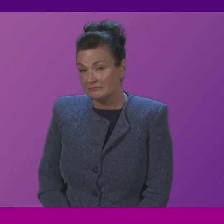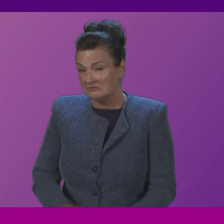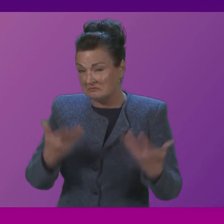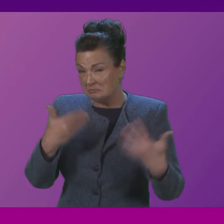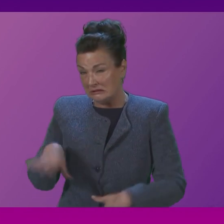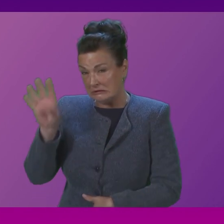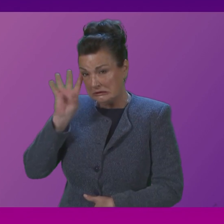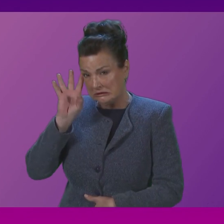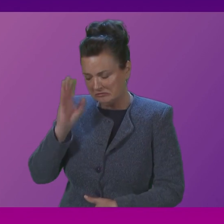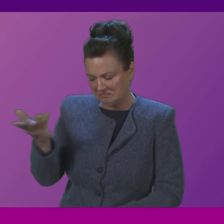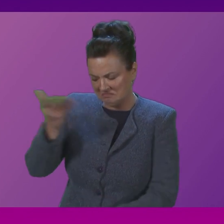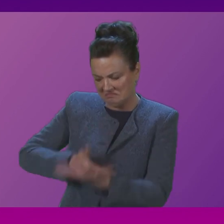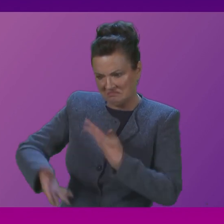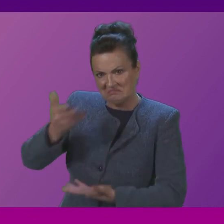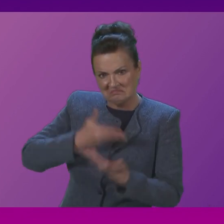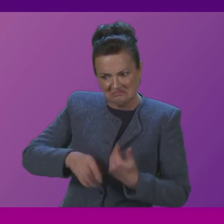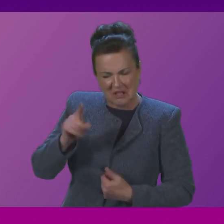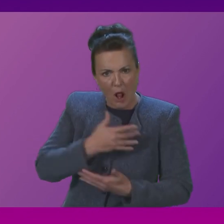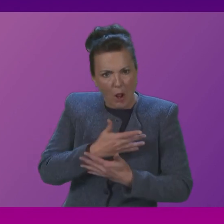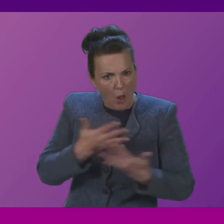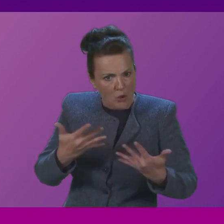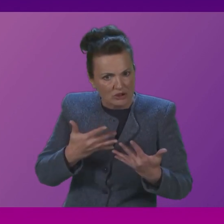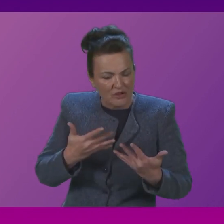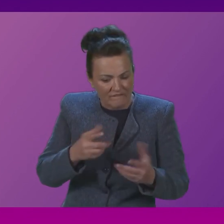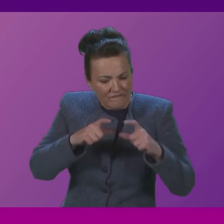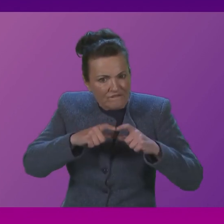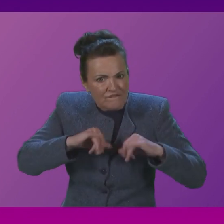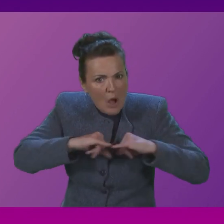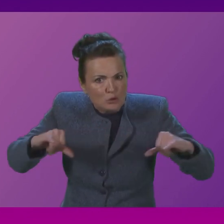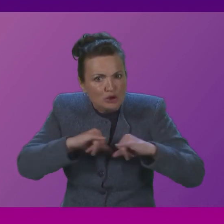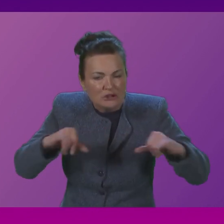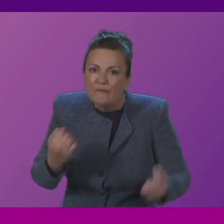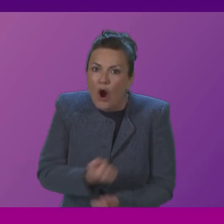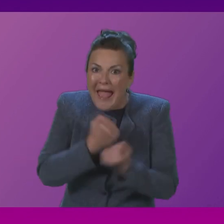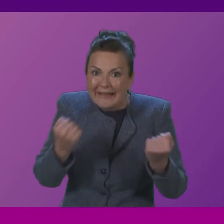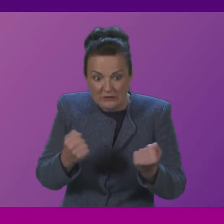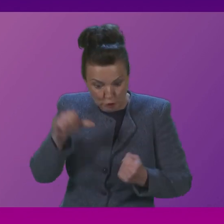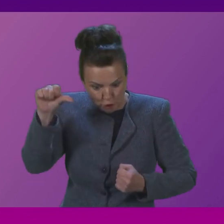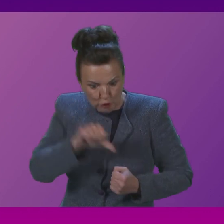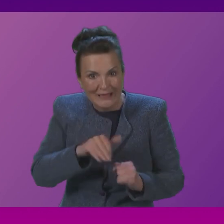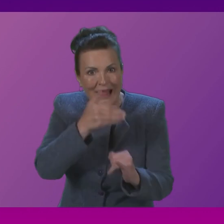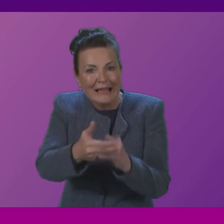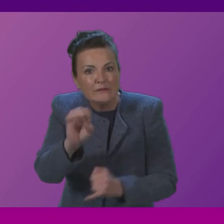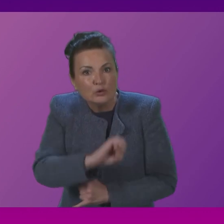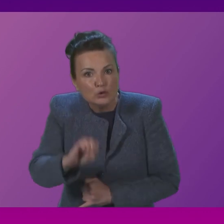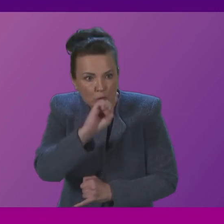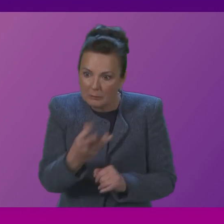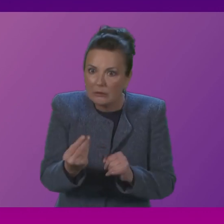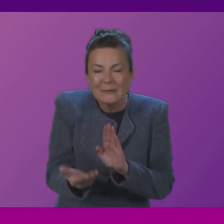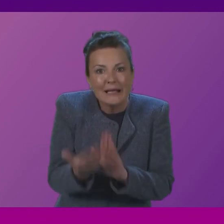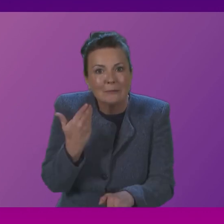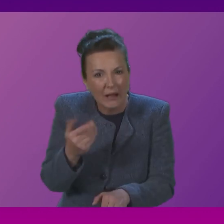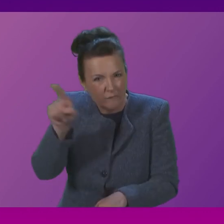large percentage of energy vouchers have not been redeemed by the end of October, and I have had constituents coming in to say that they have not received their